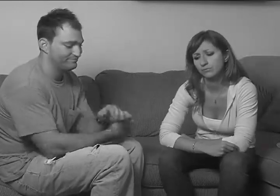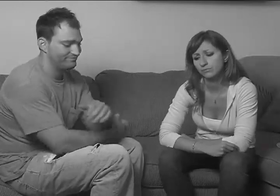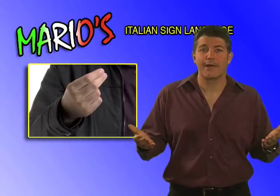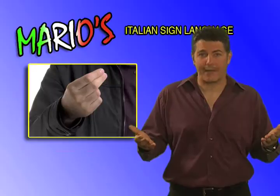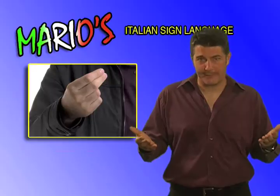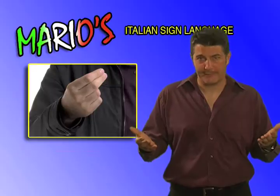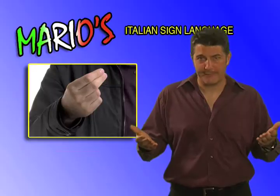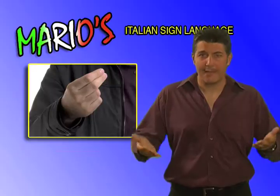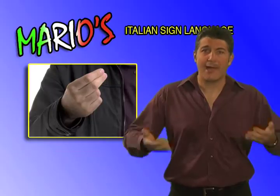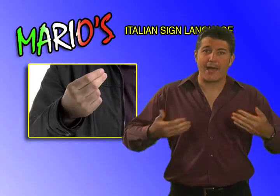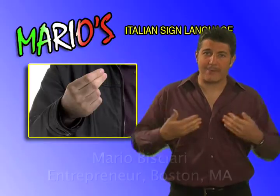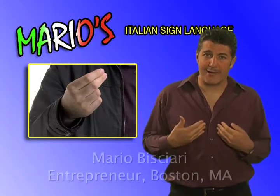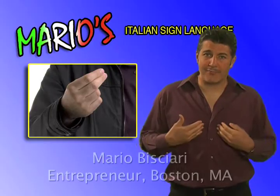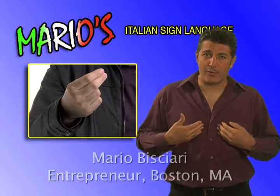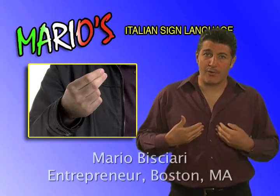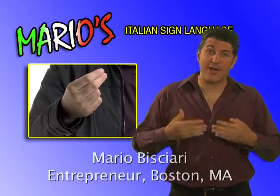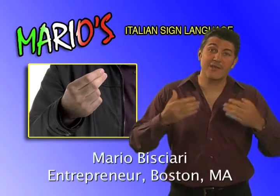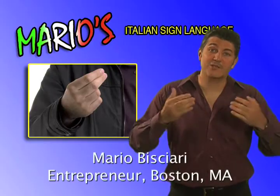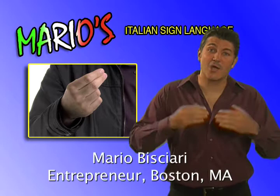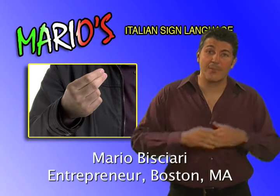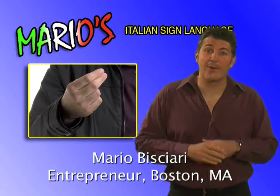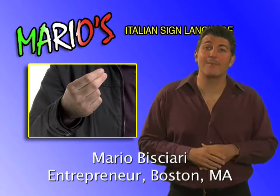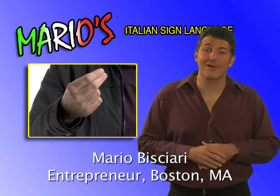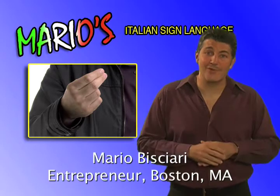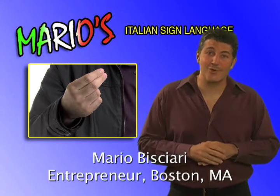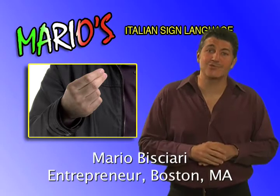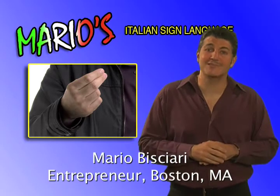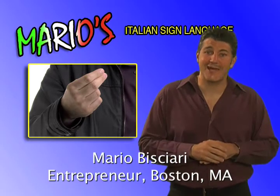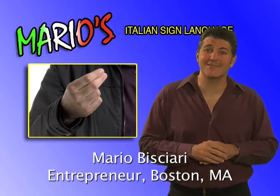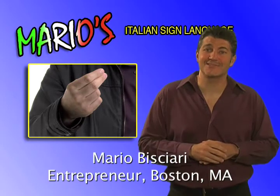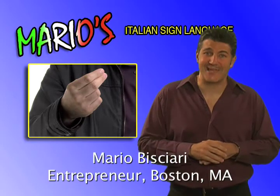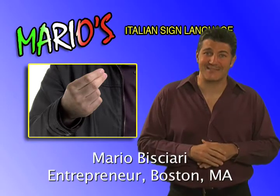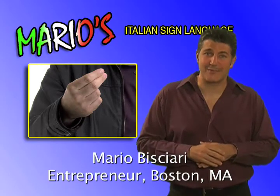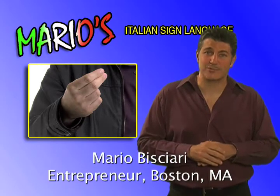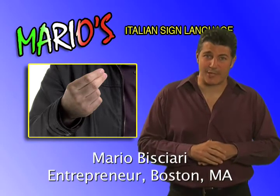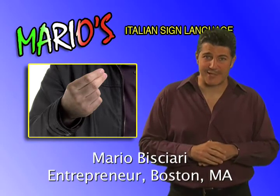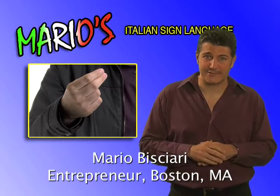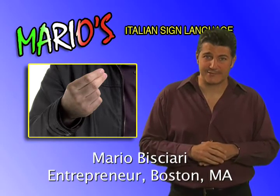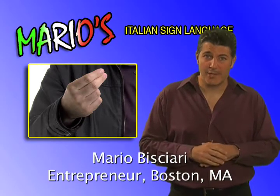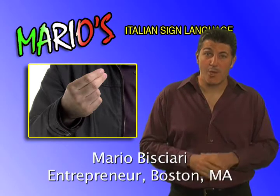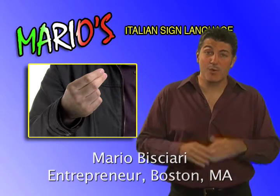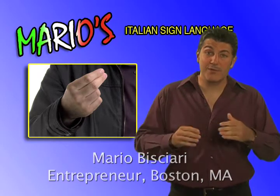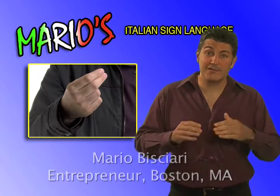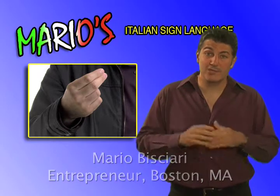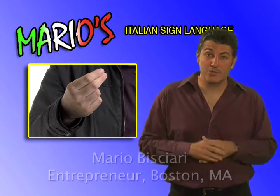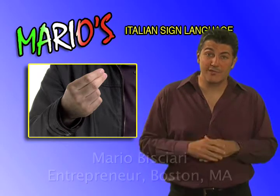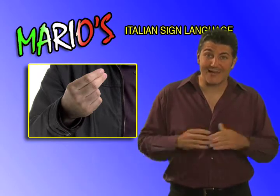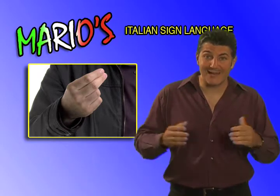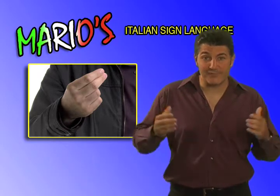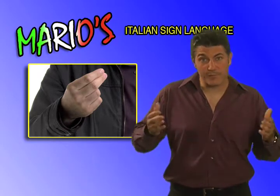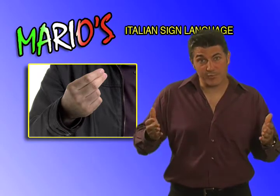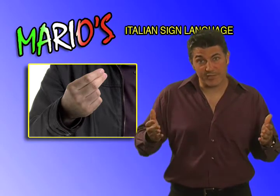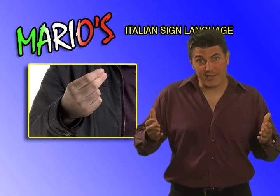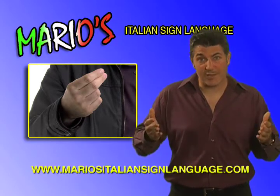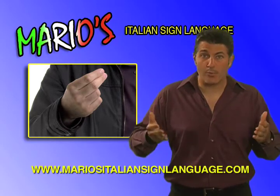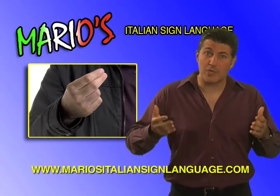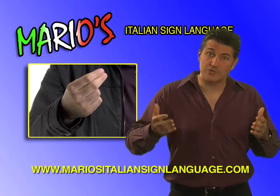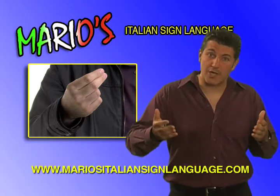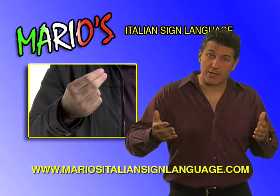Hi, I'm Mario, and I'm here to talk about Mario's Italian Sign Language class, where we teach you the art of communicating without talking.